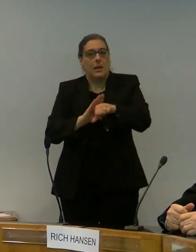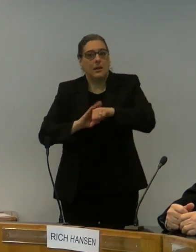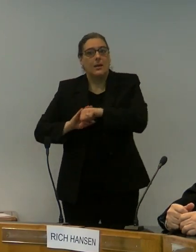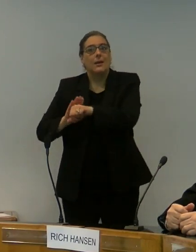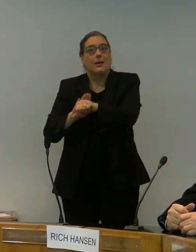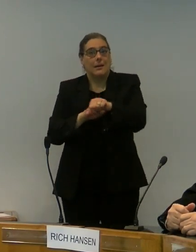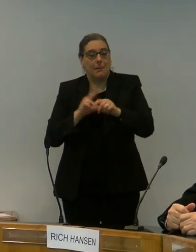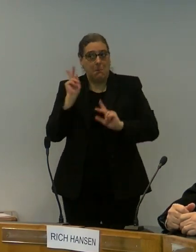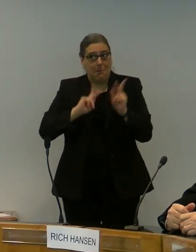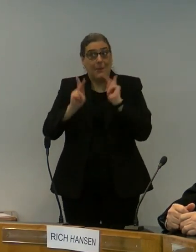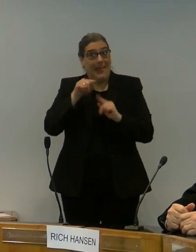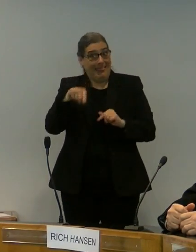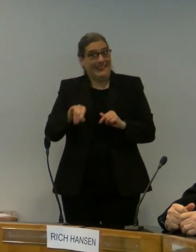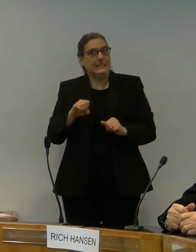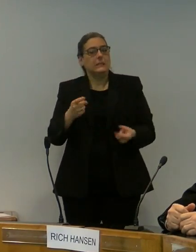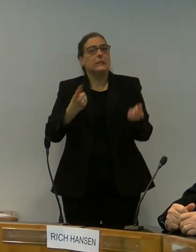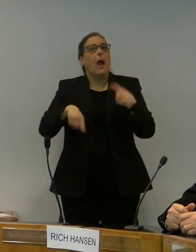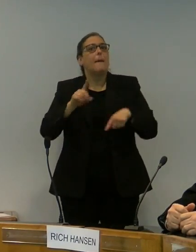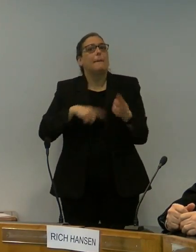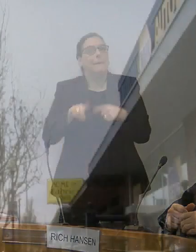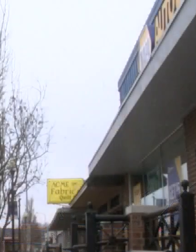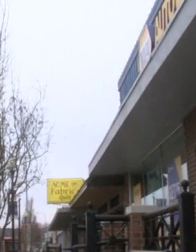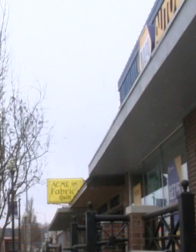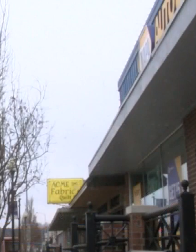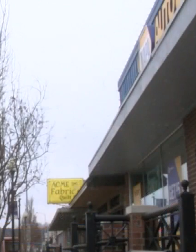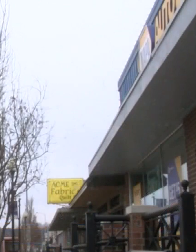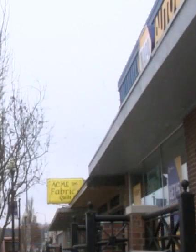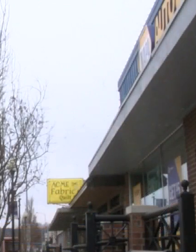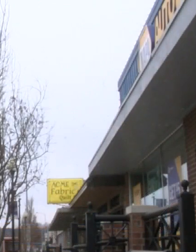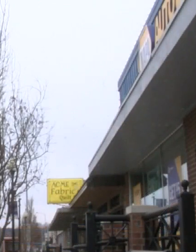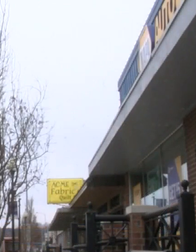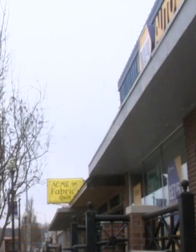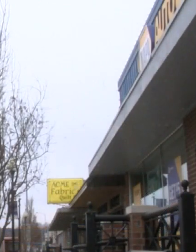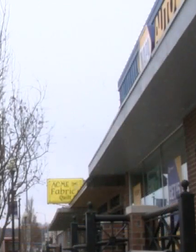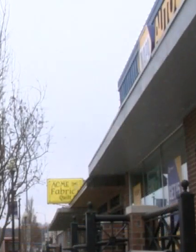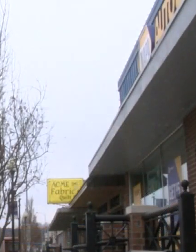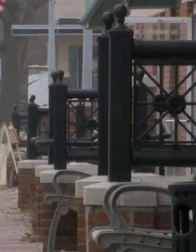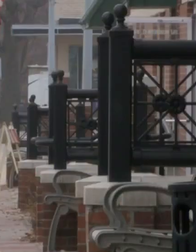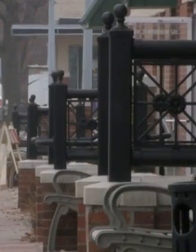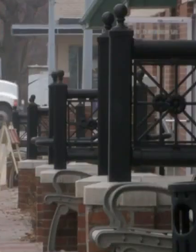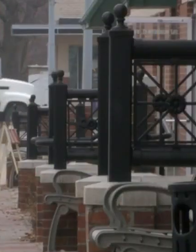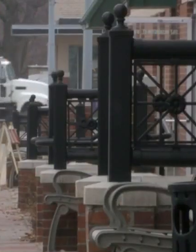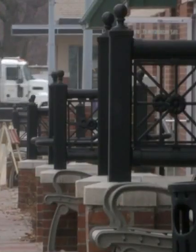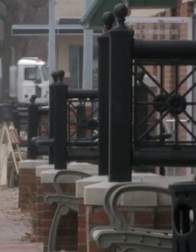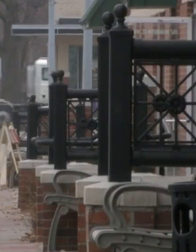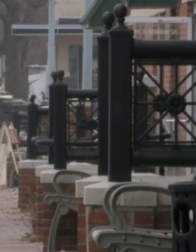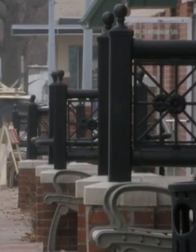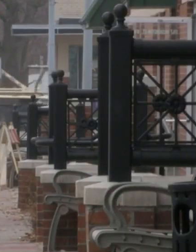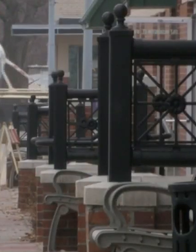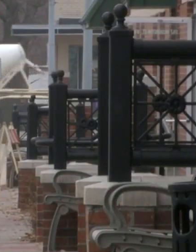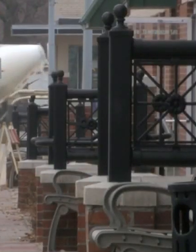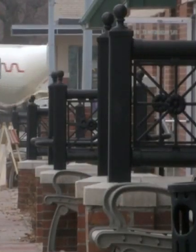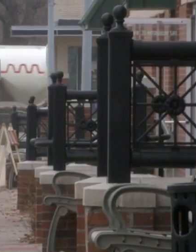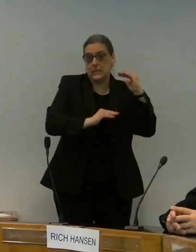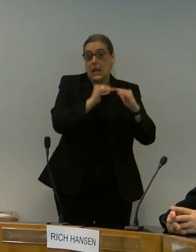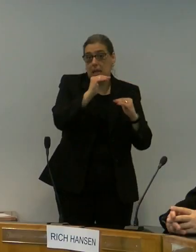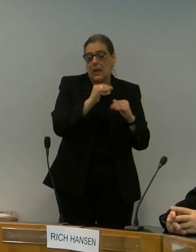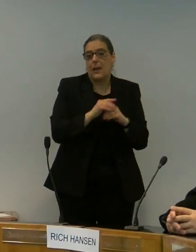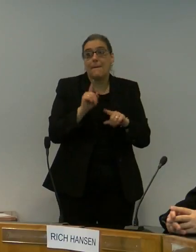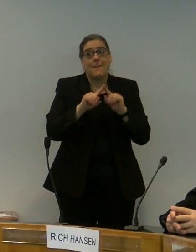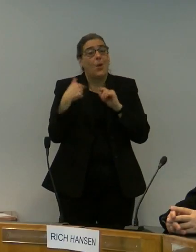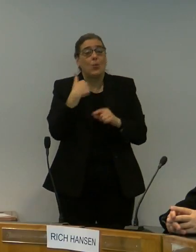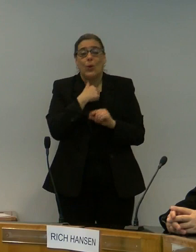Rivers Public Health Department executive director says the situation could be dire if the virus continues to spread to others. We are doing